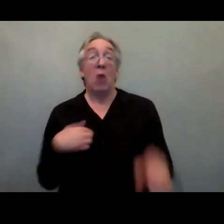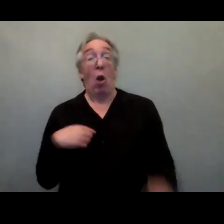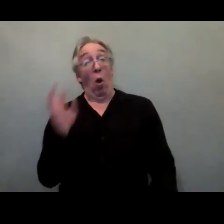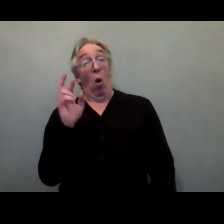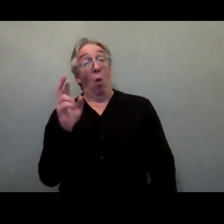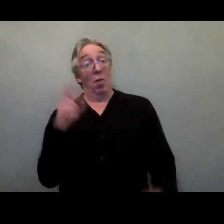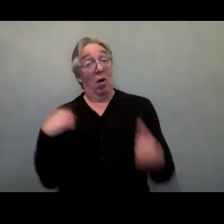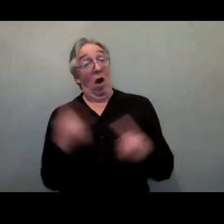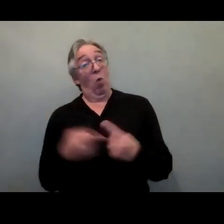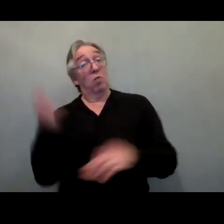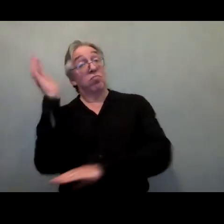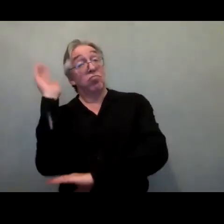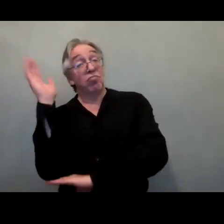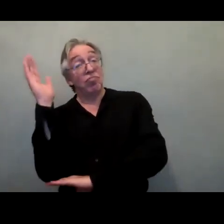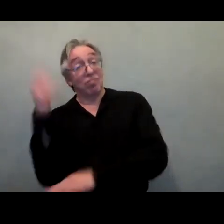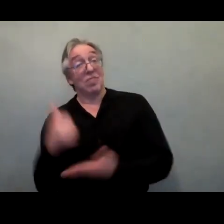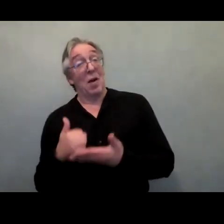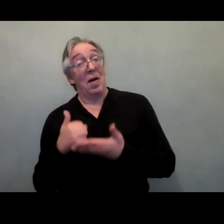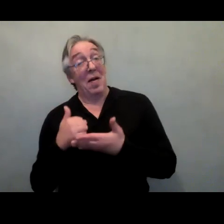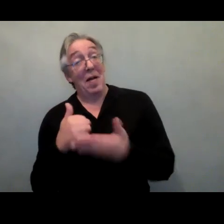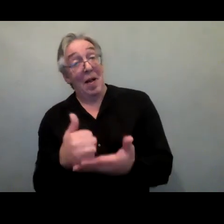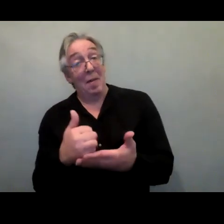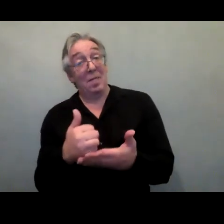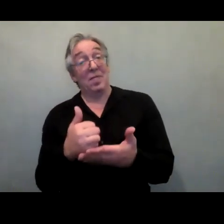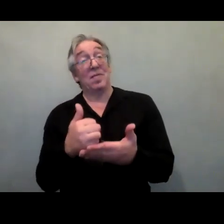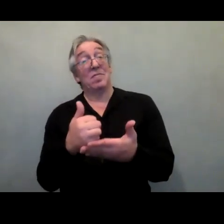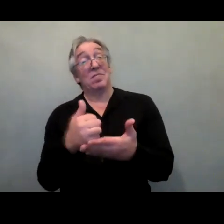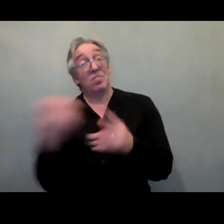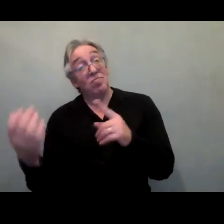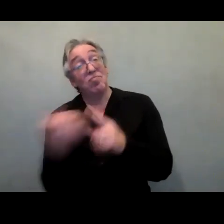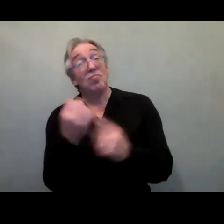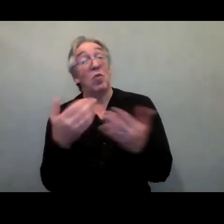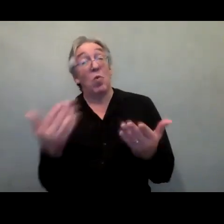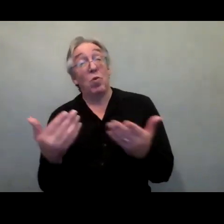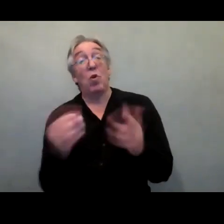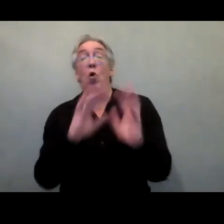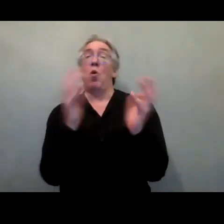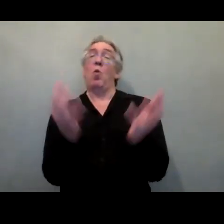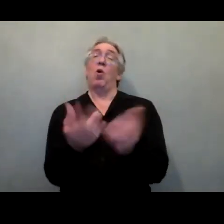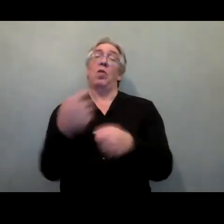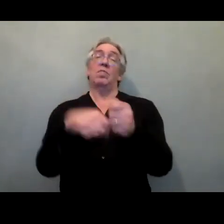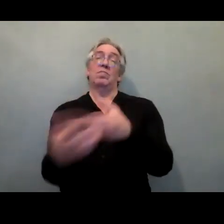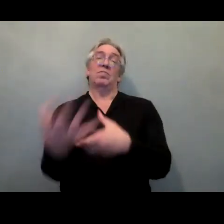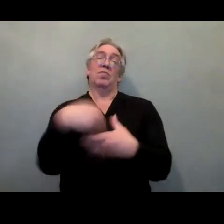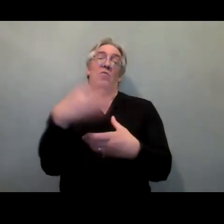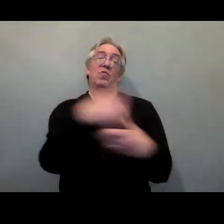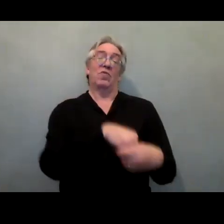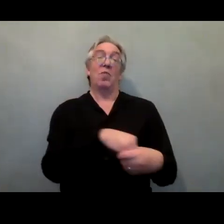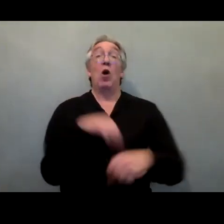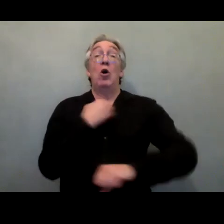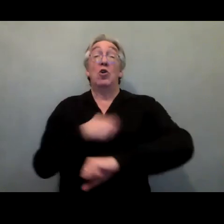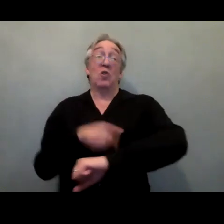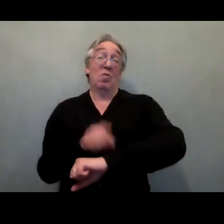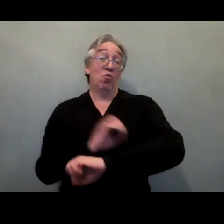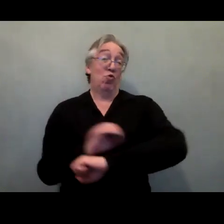and has put us on that path to a truly inclusive world. So thank you all for attending. I'm very sorry we didn't get time to deal with all of the